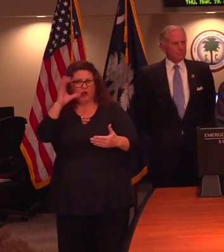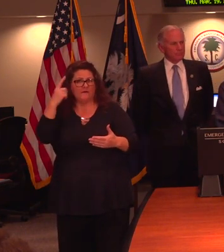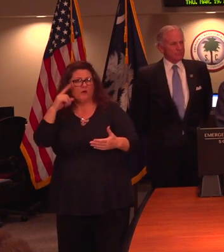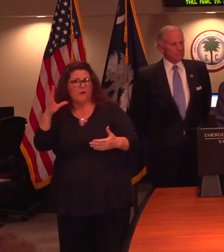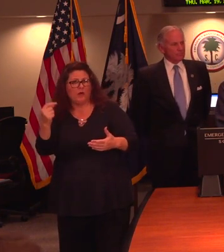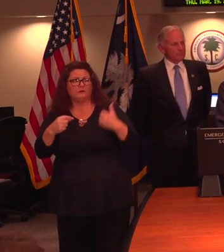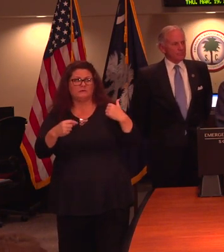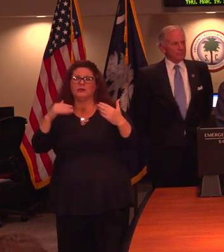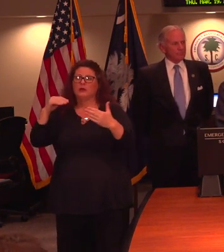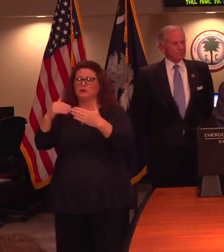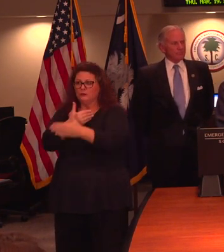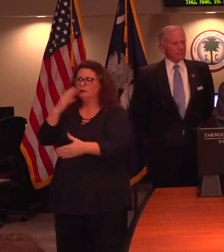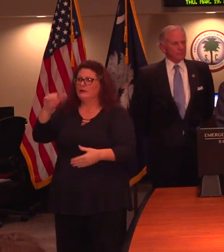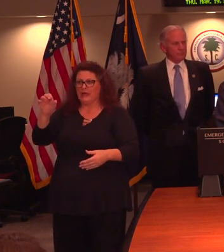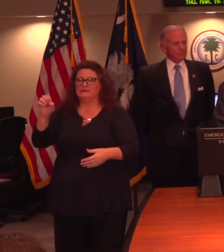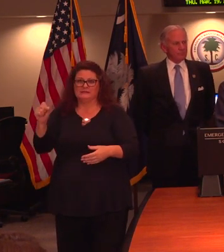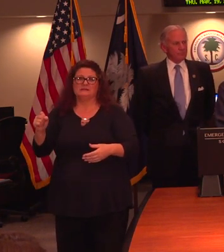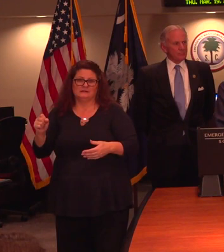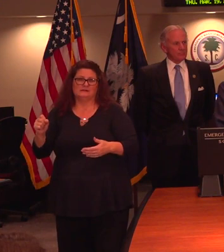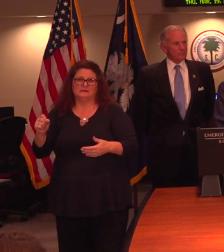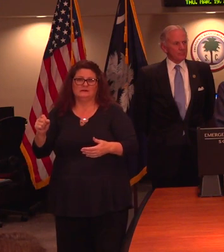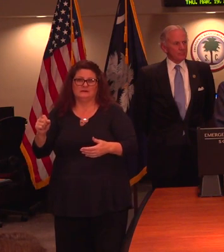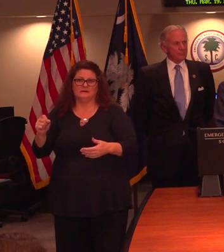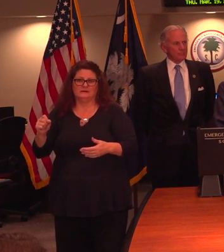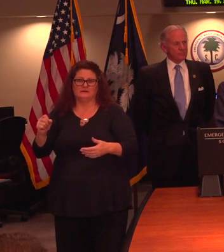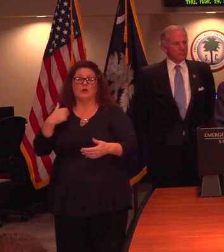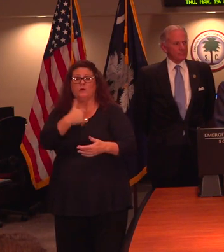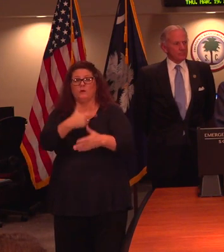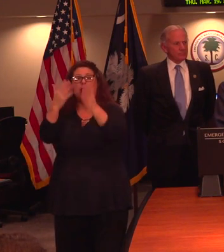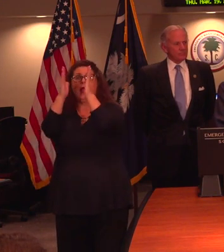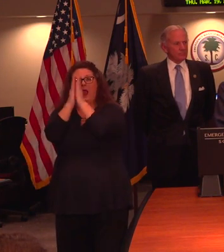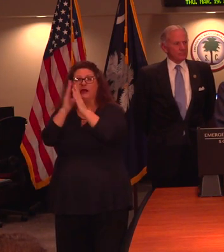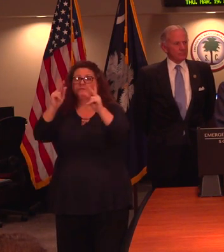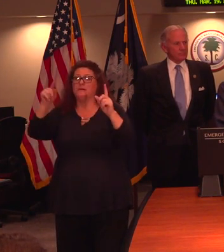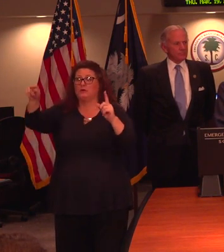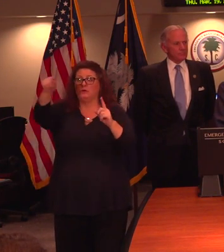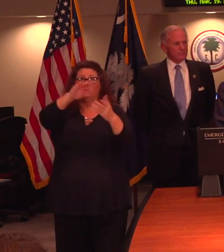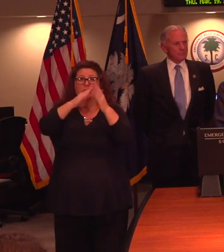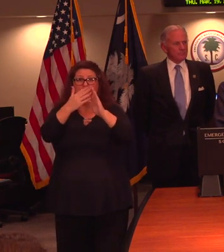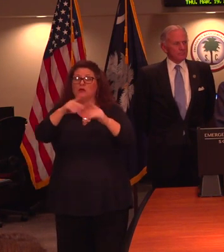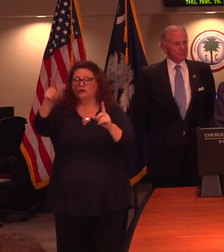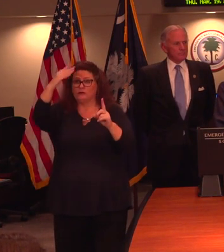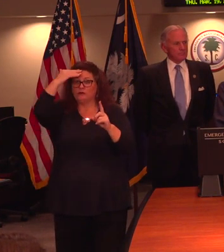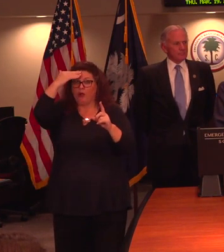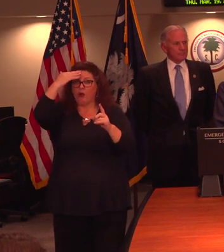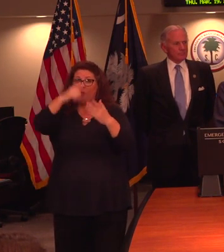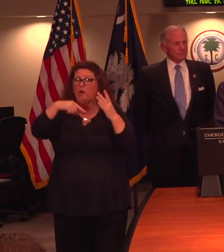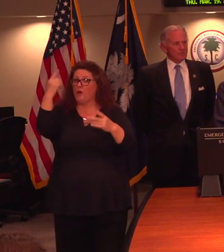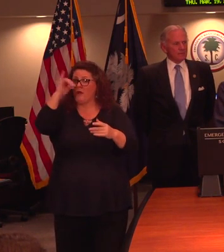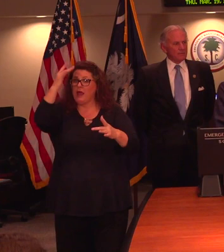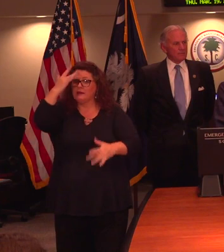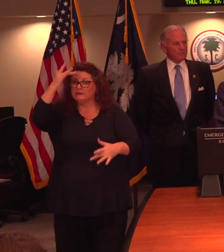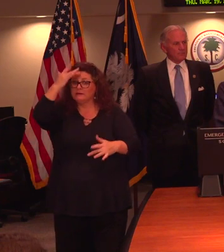cases. And so that's why we ask individuals in the community to be aware of the symptoms that can